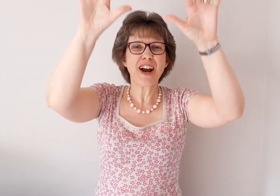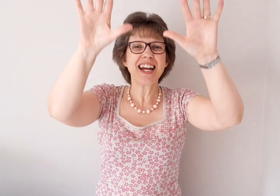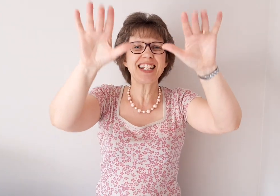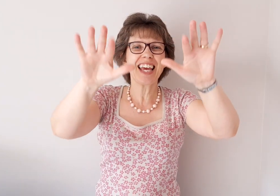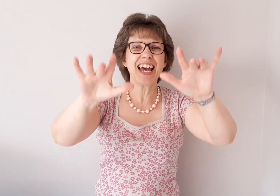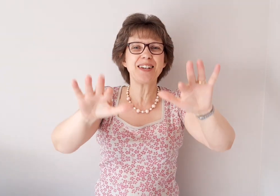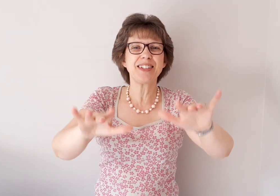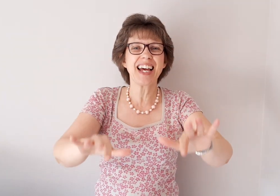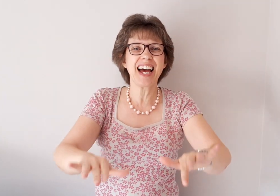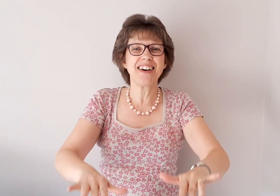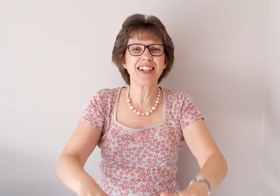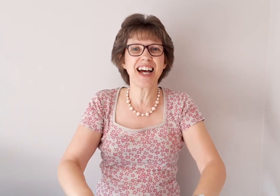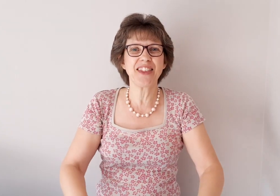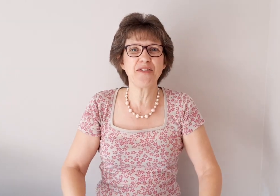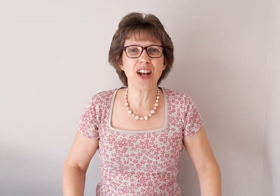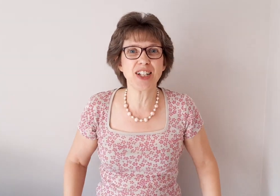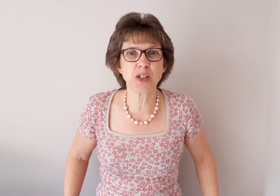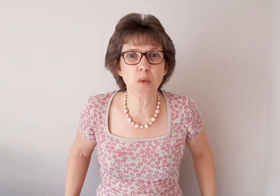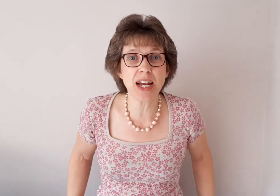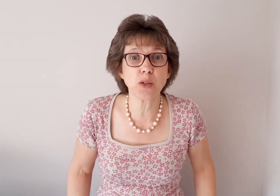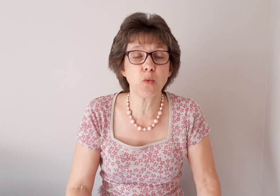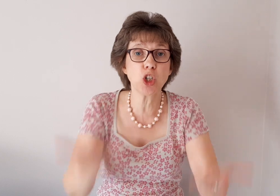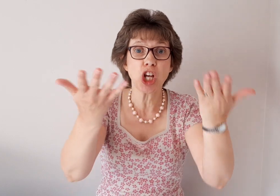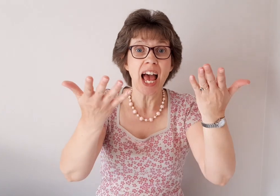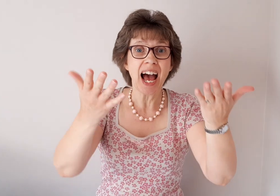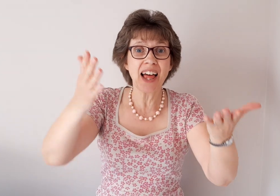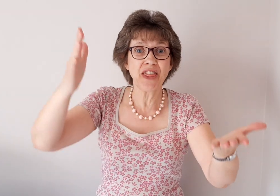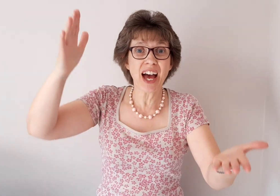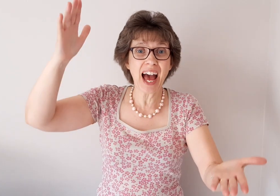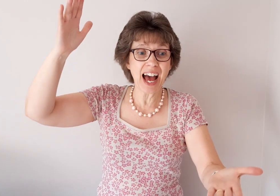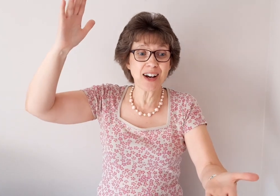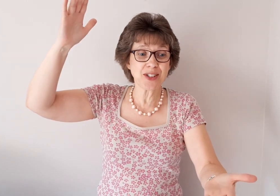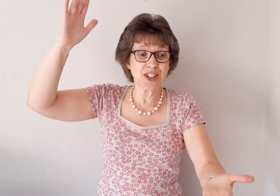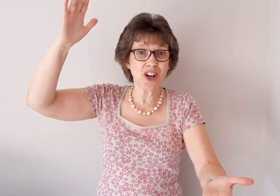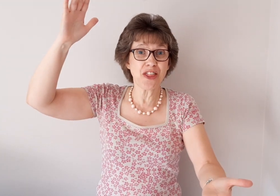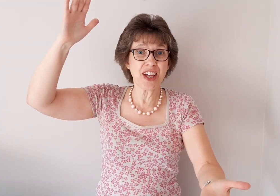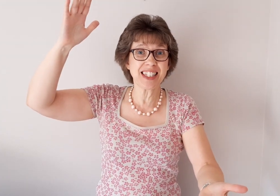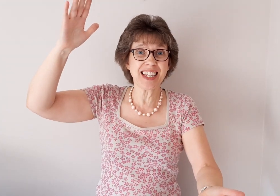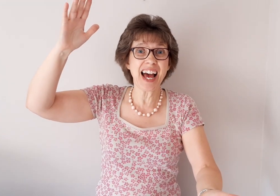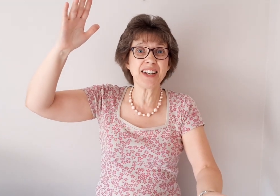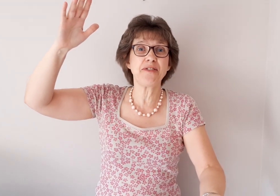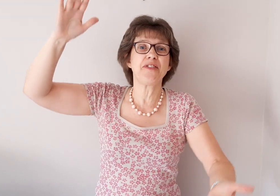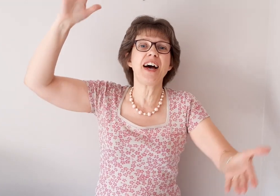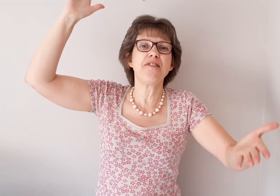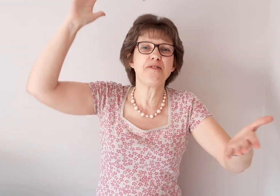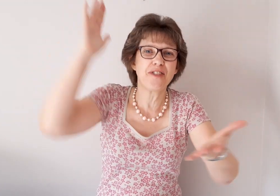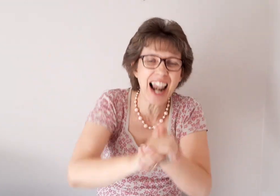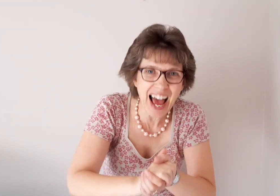rain came down and the floods went whoosh and the house on the sand fell flat.